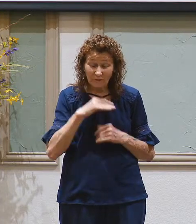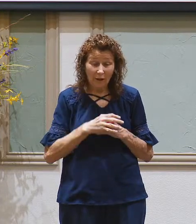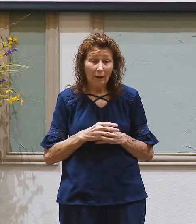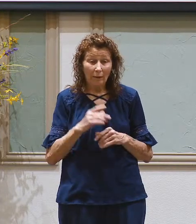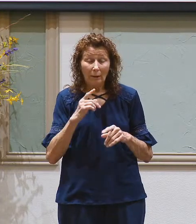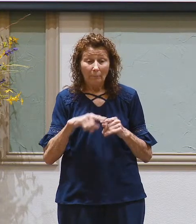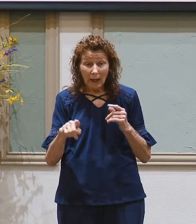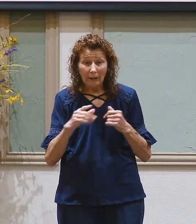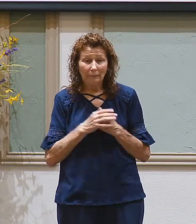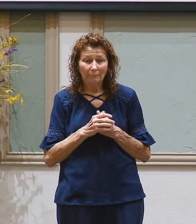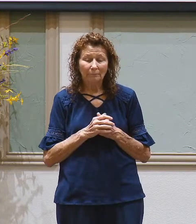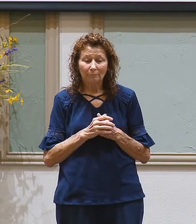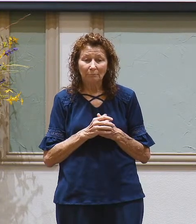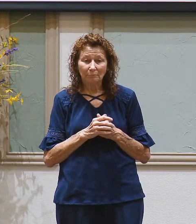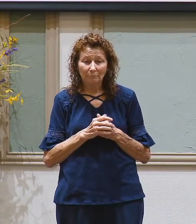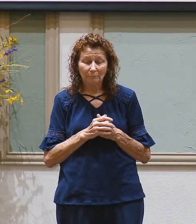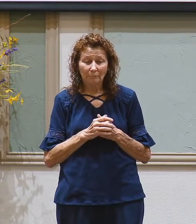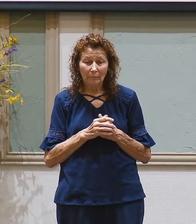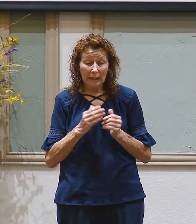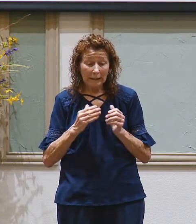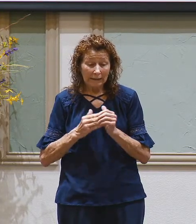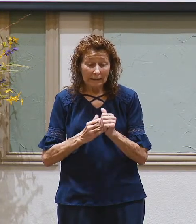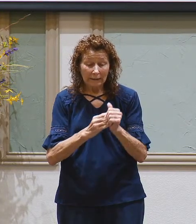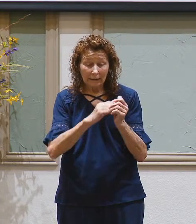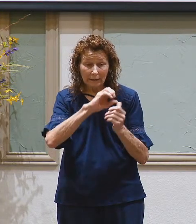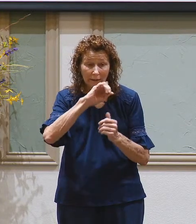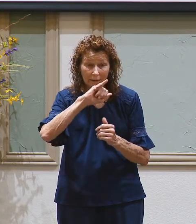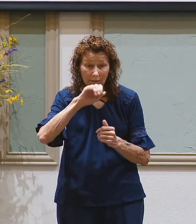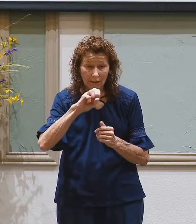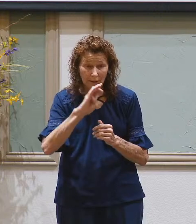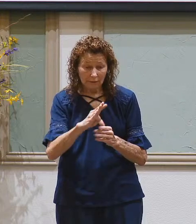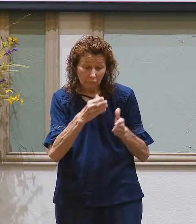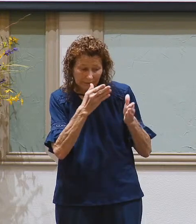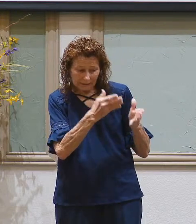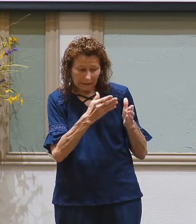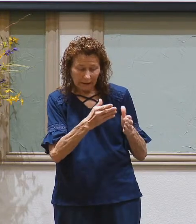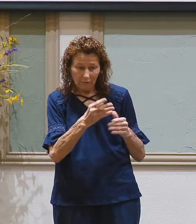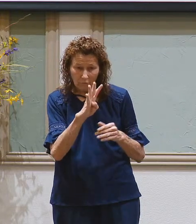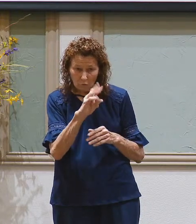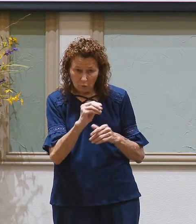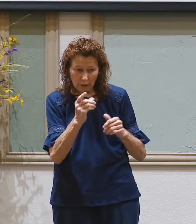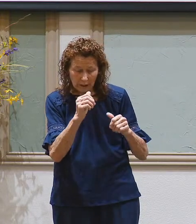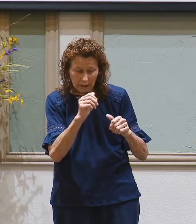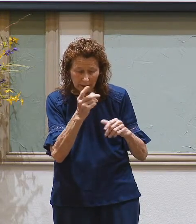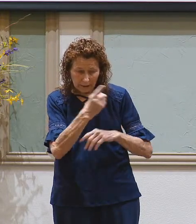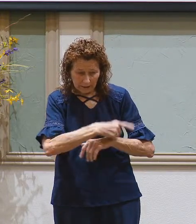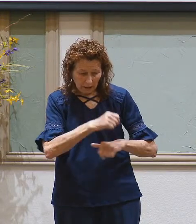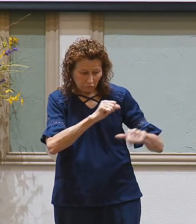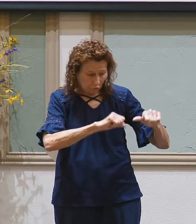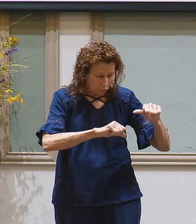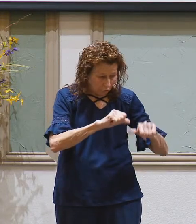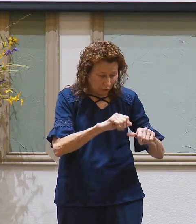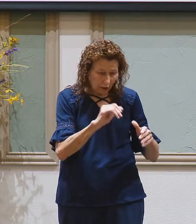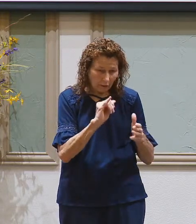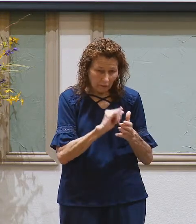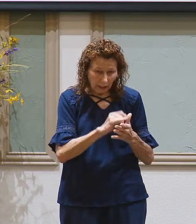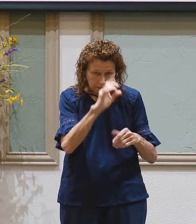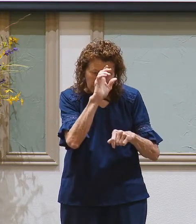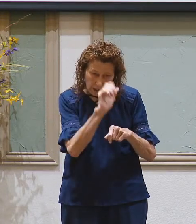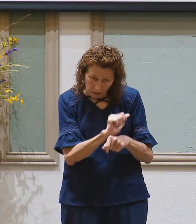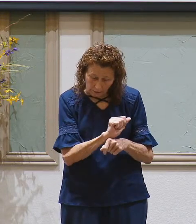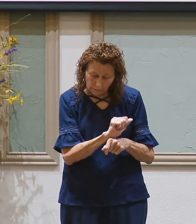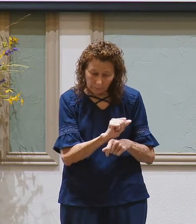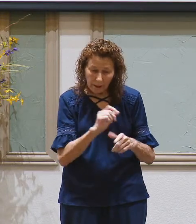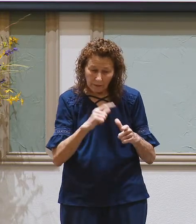And they leave Jacob in the embalming fluid for 40 days because that's their custom, and then that is followed by 30 more